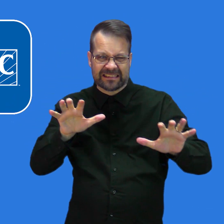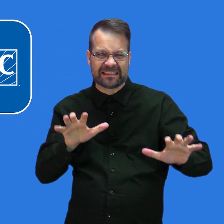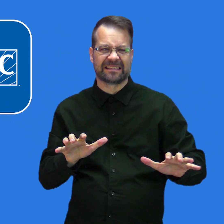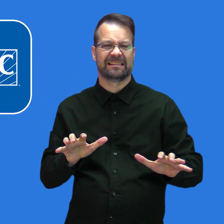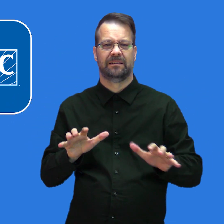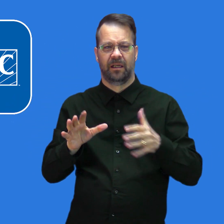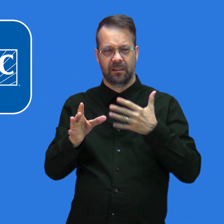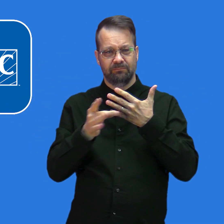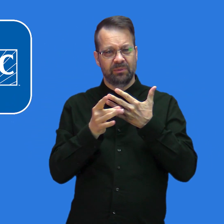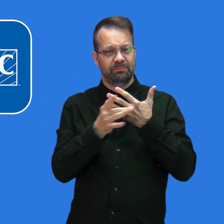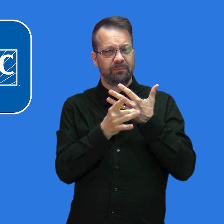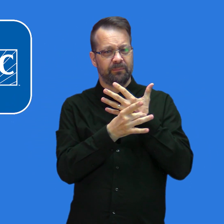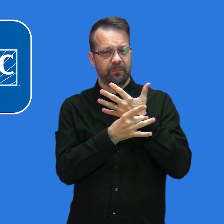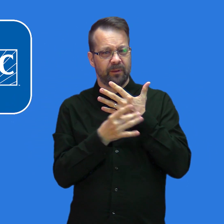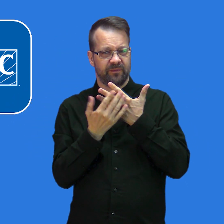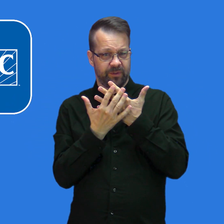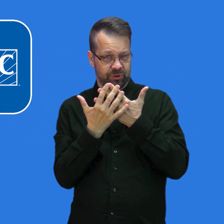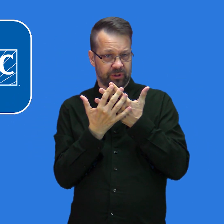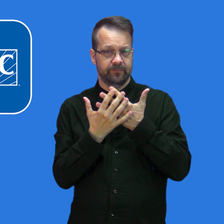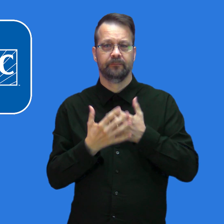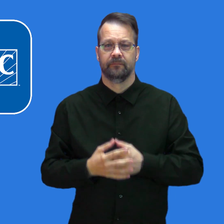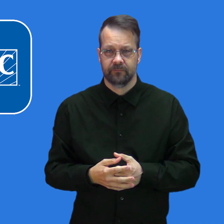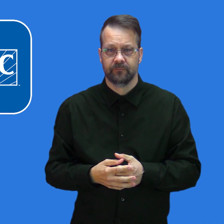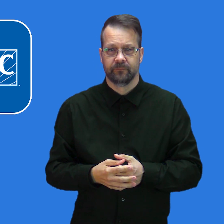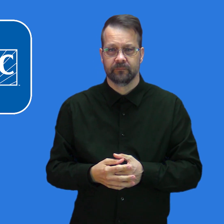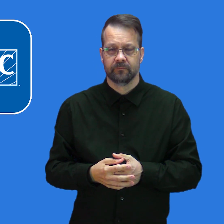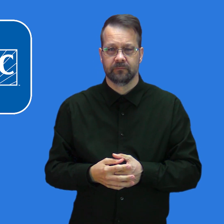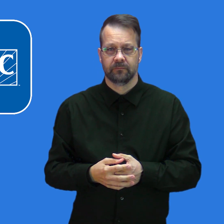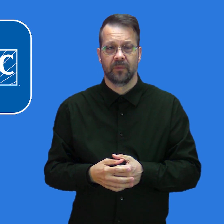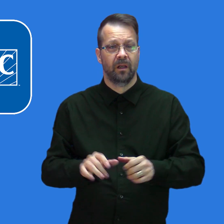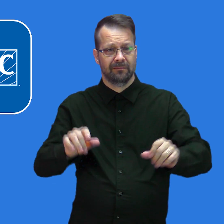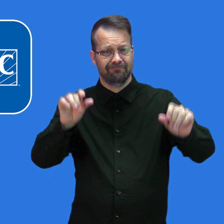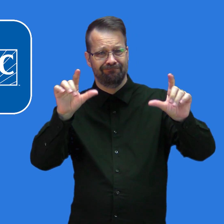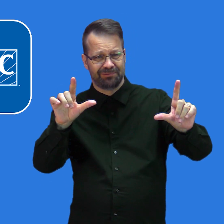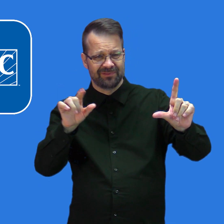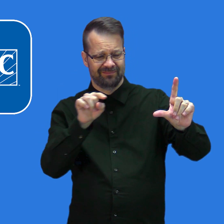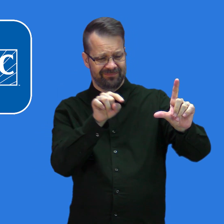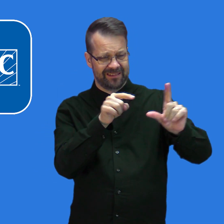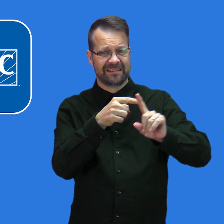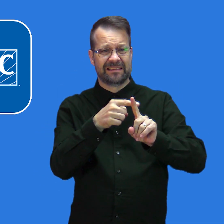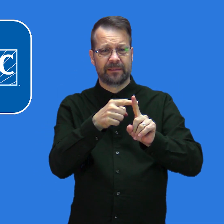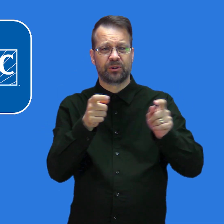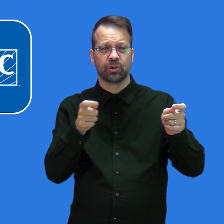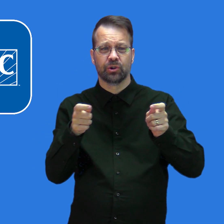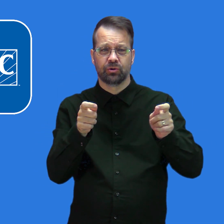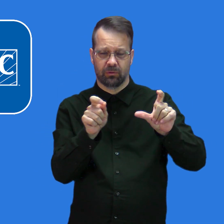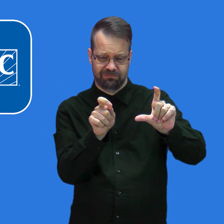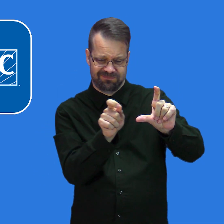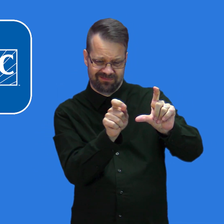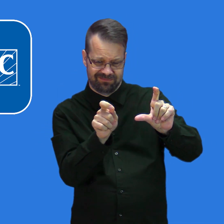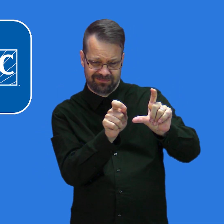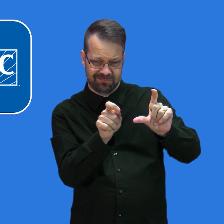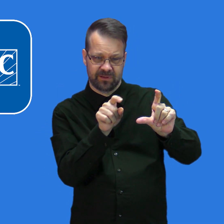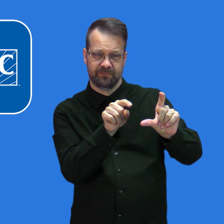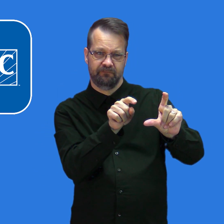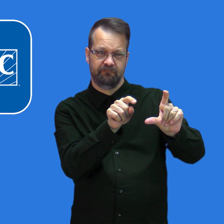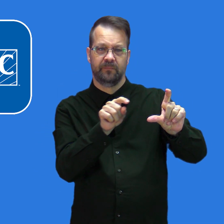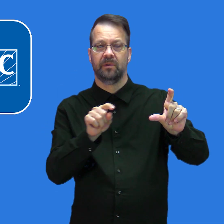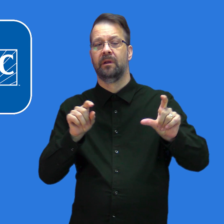In homes where the HVAC fan operation can be controlled by a thermostat, set the fan